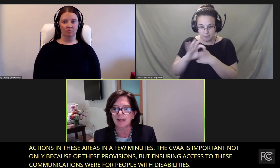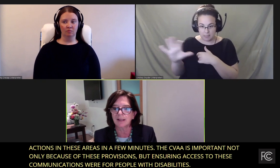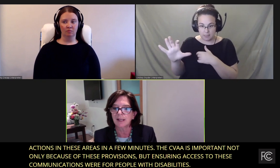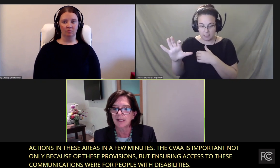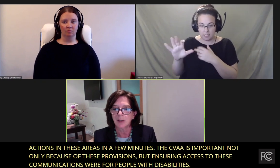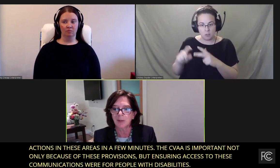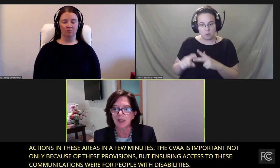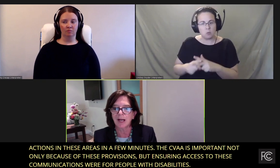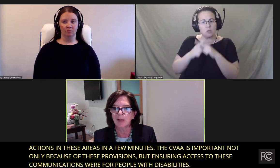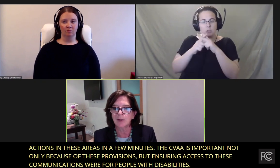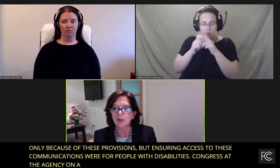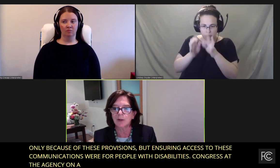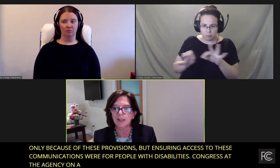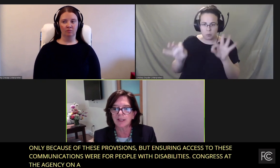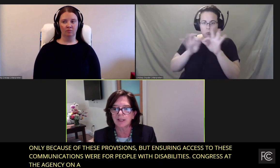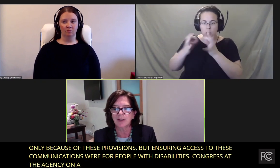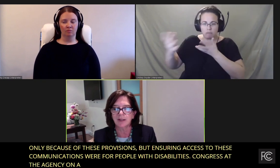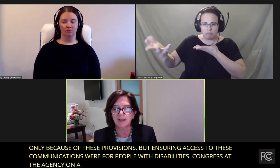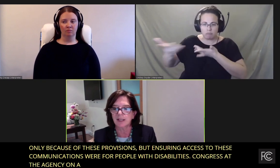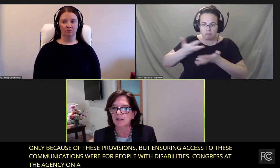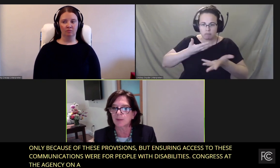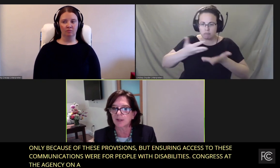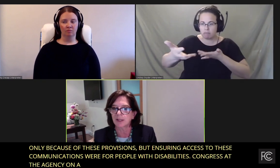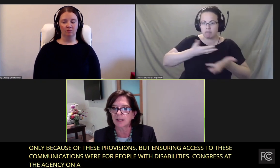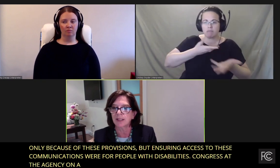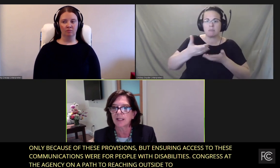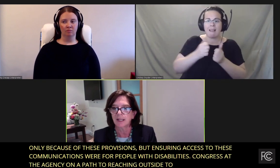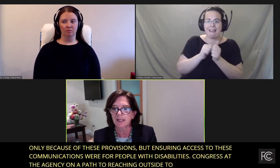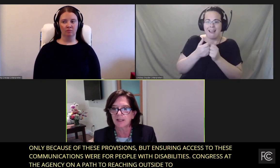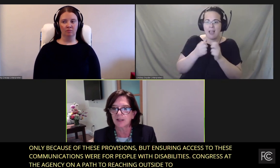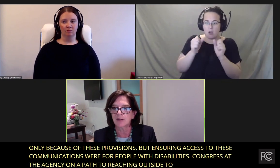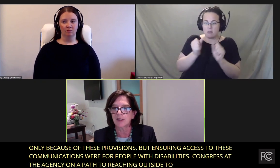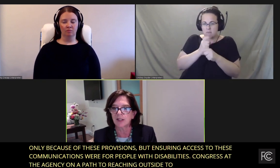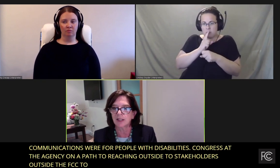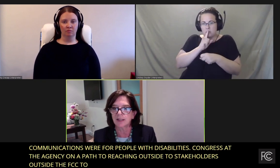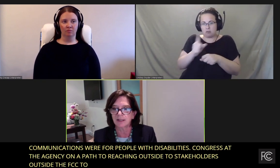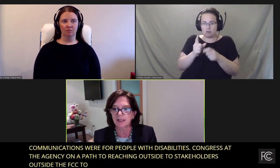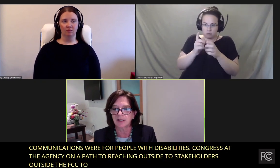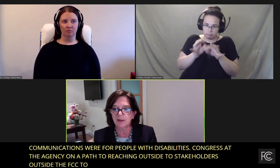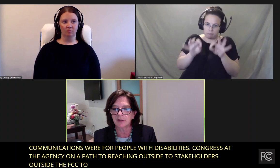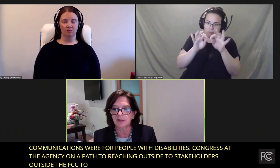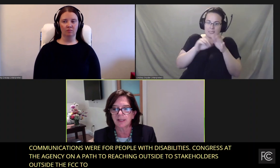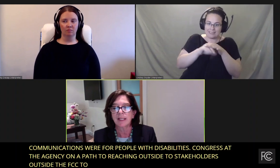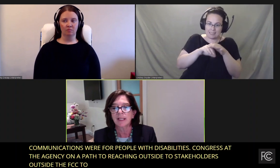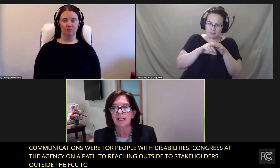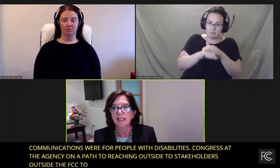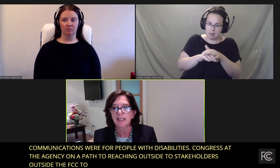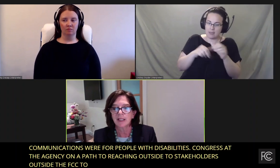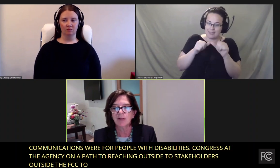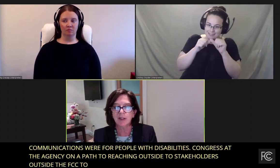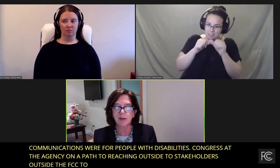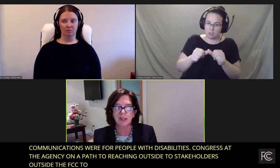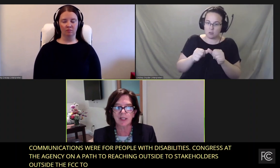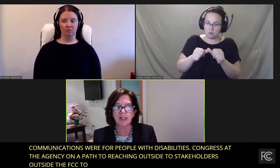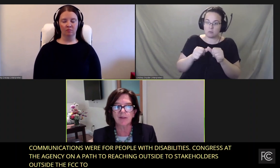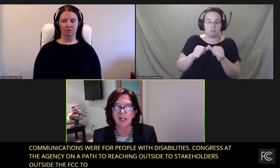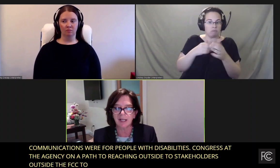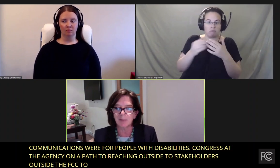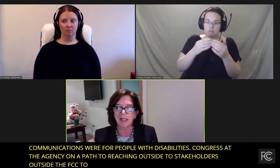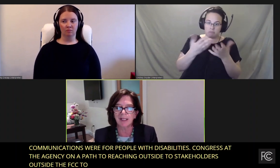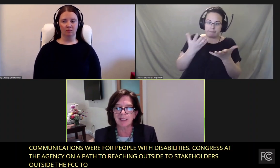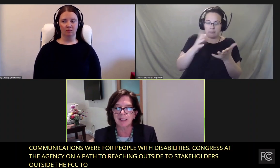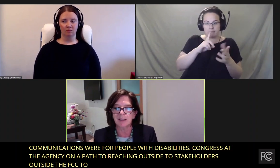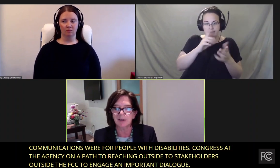dialogue about how to ensure continued accessibility as innovation continues. Diane Even though the